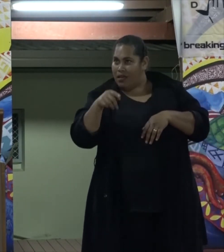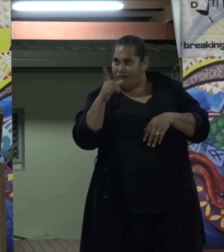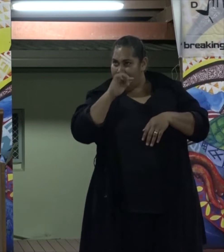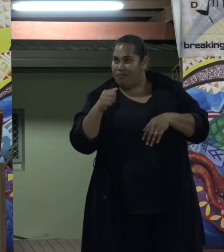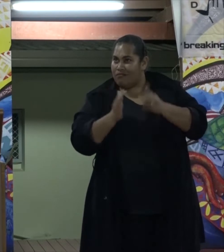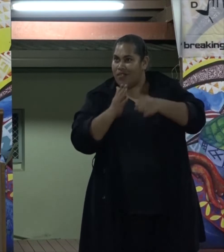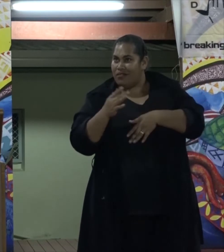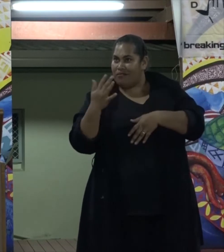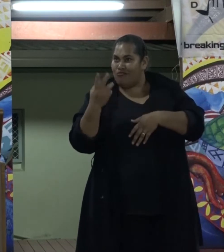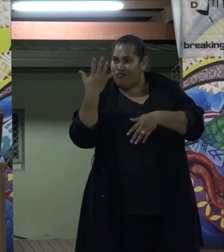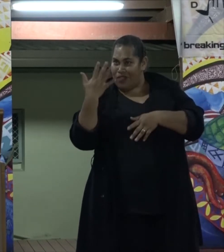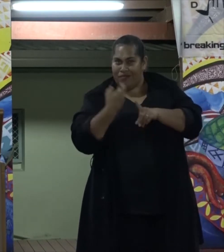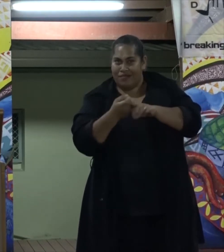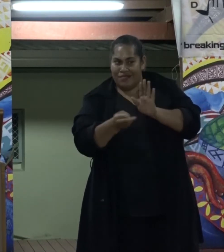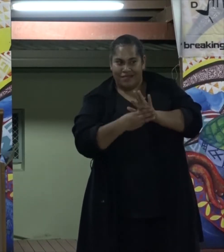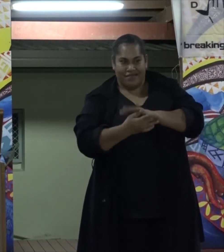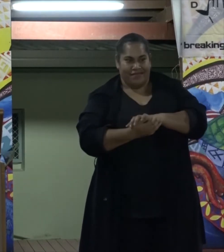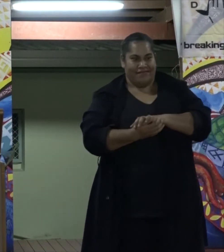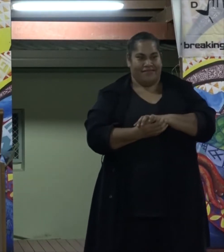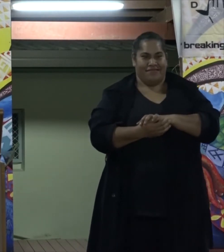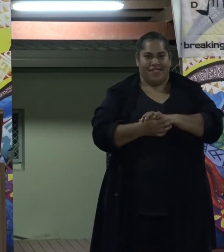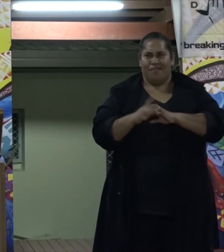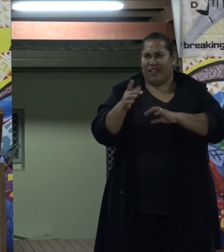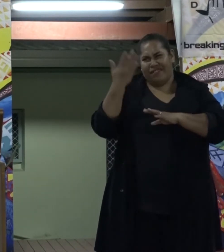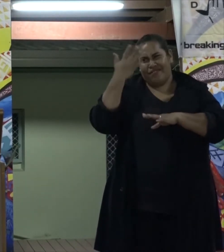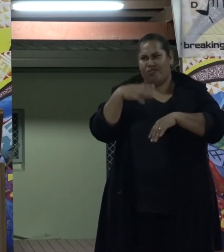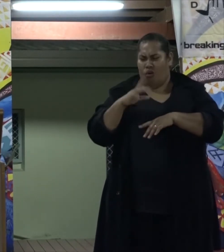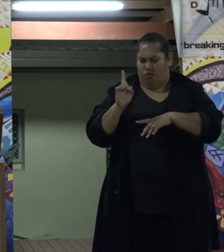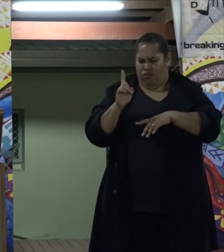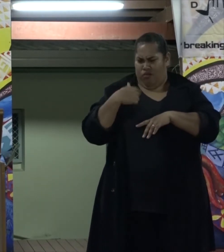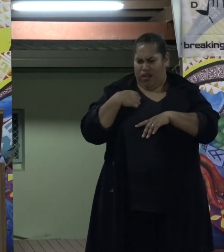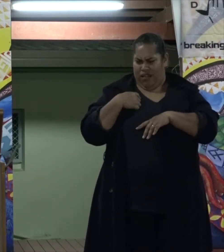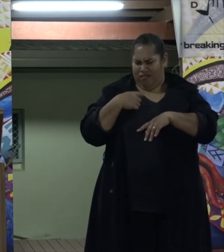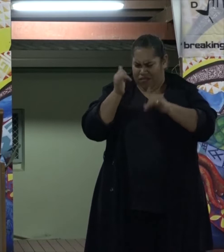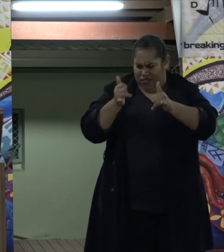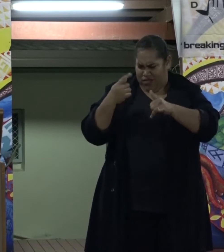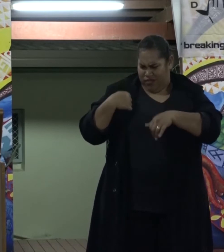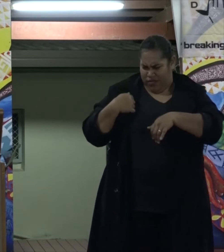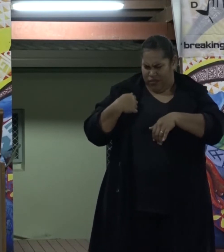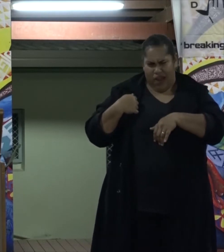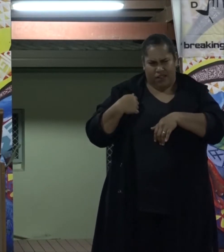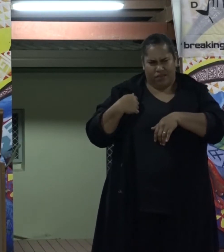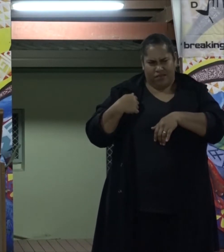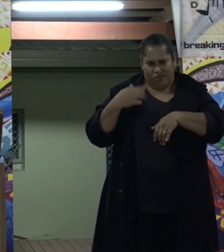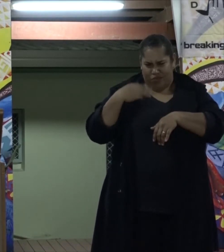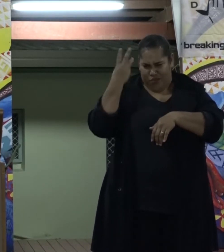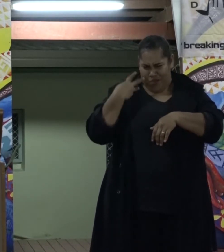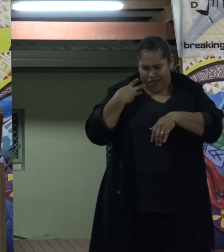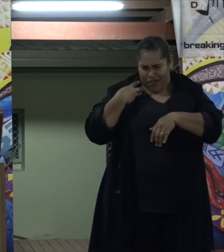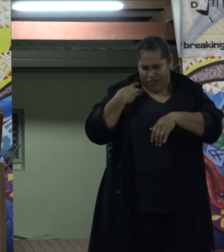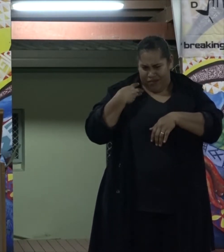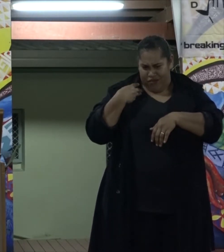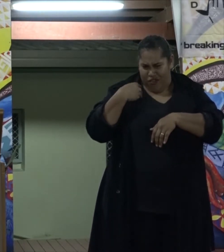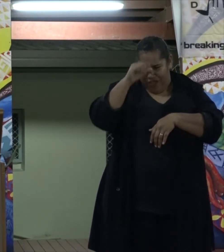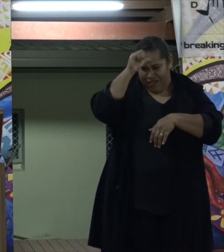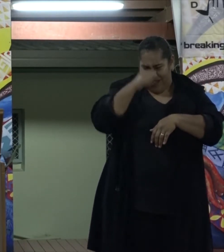judged on the spot. Not sure if was my race, my gender, or my size. Failure to